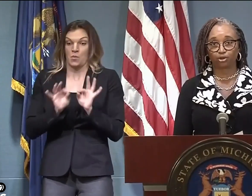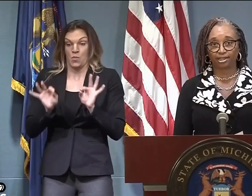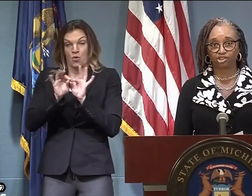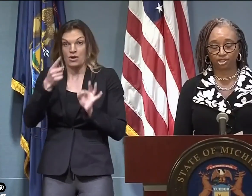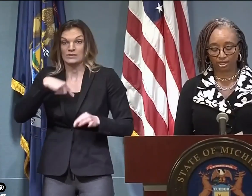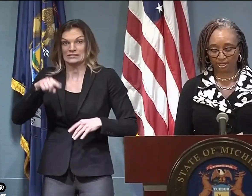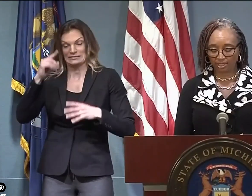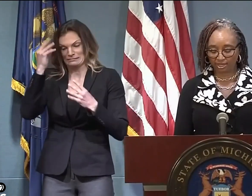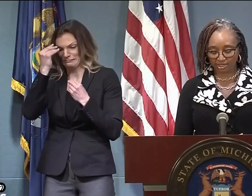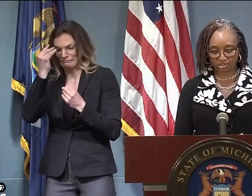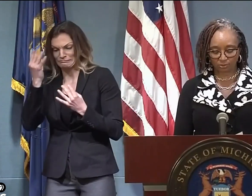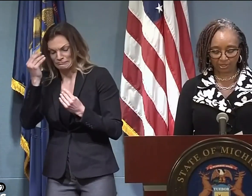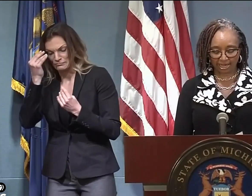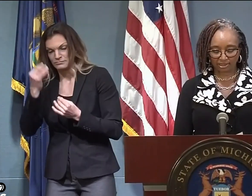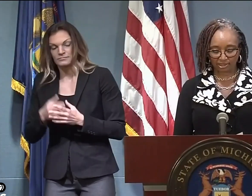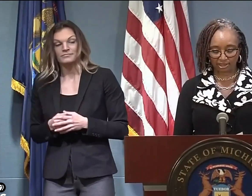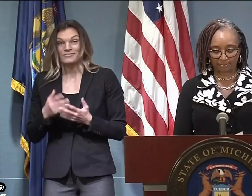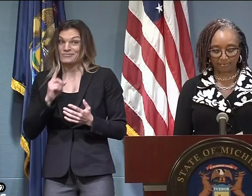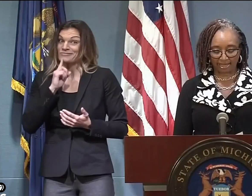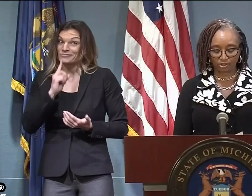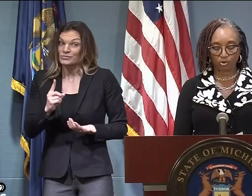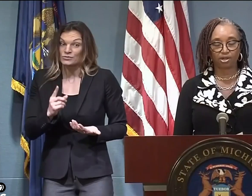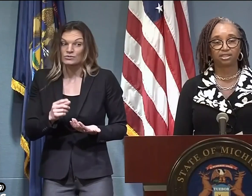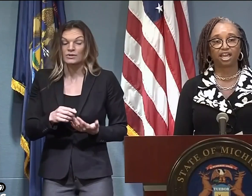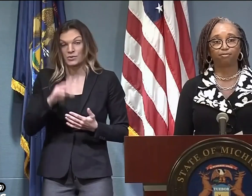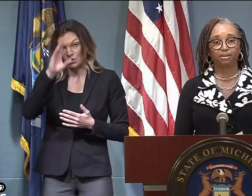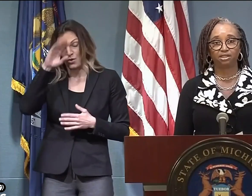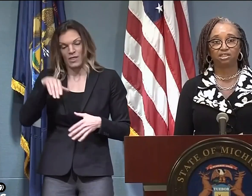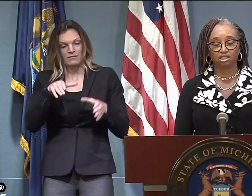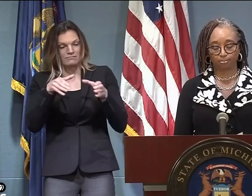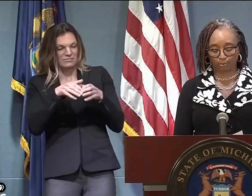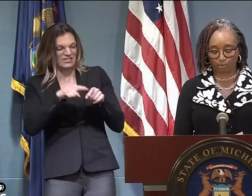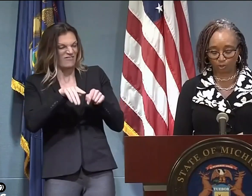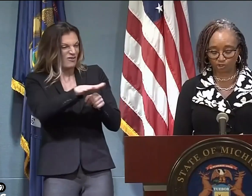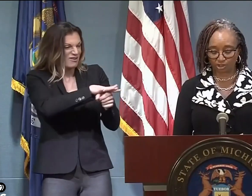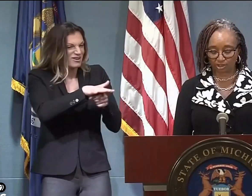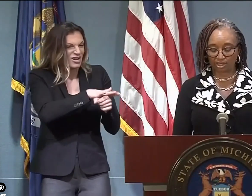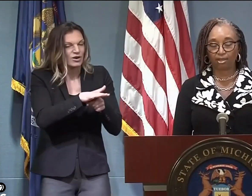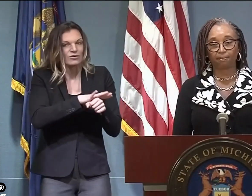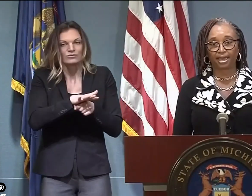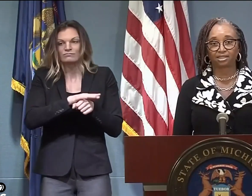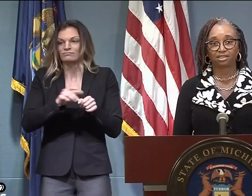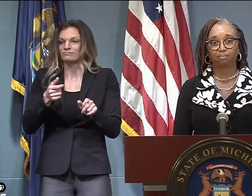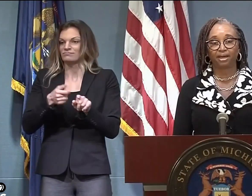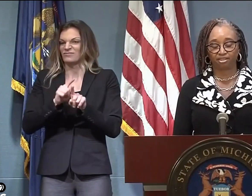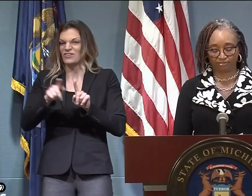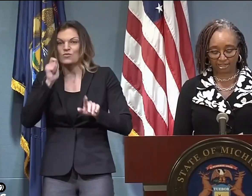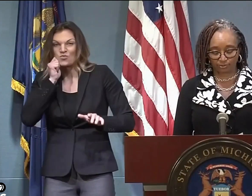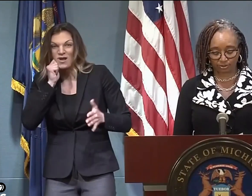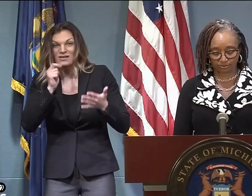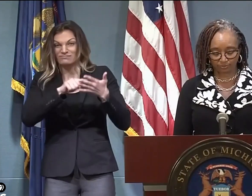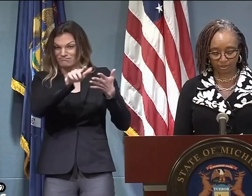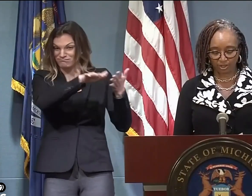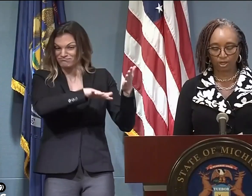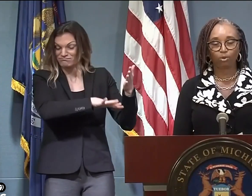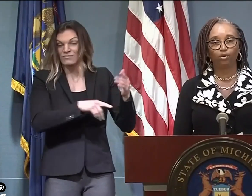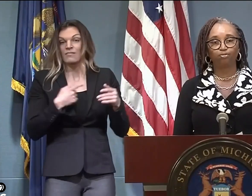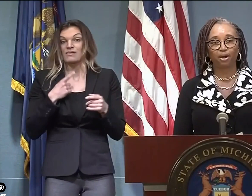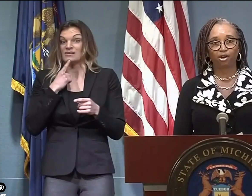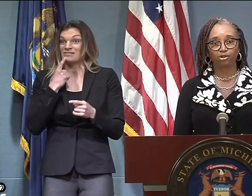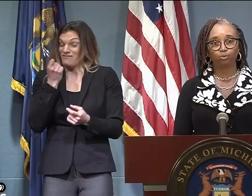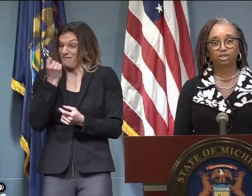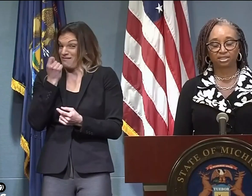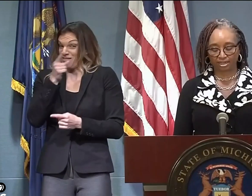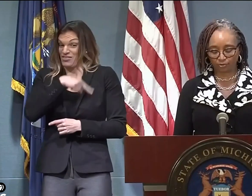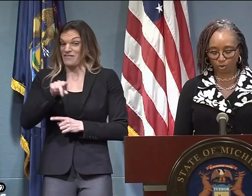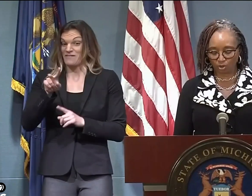important consideration in our testing strategy is the reality that minorities have been disproportionately impacted